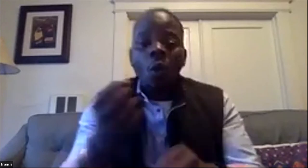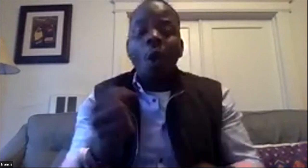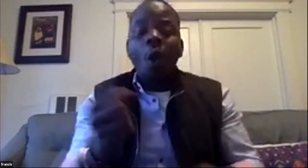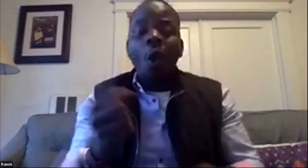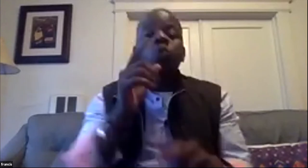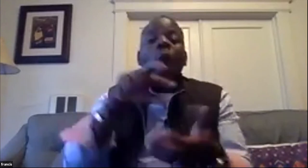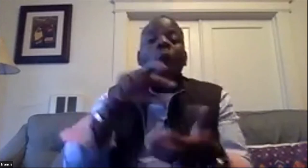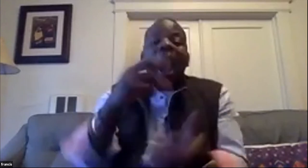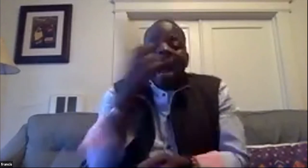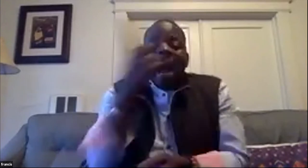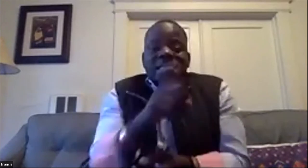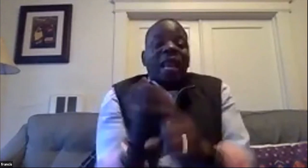more